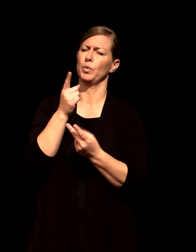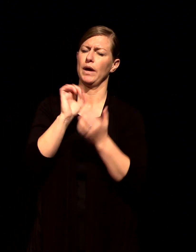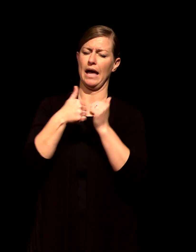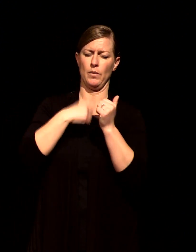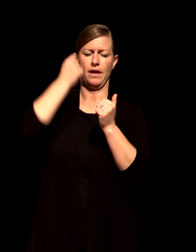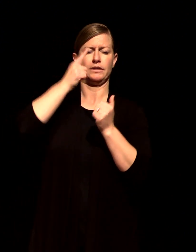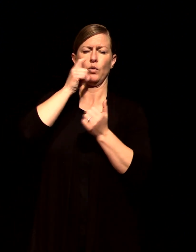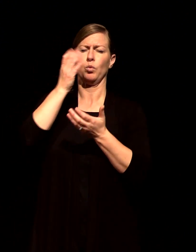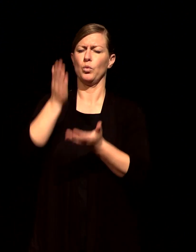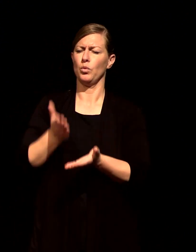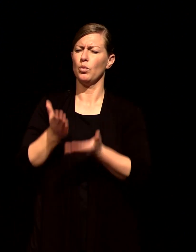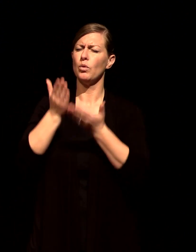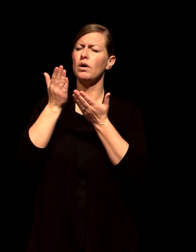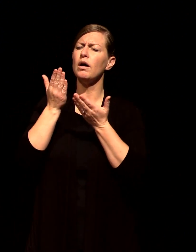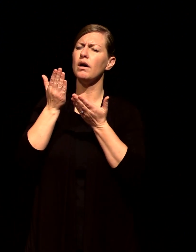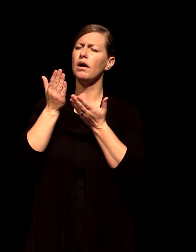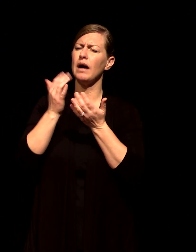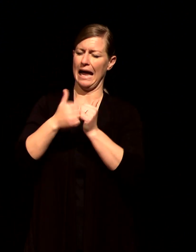I pray that you would continue to call us to be